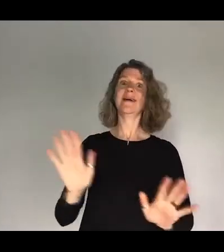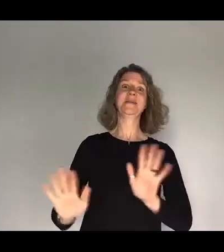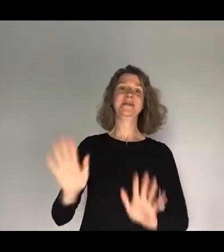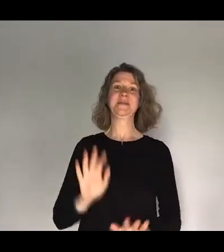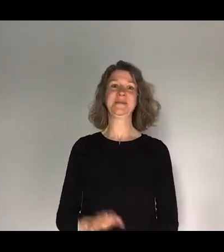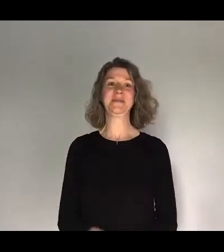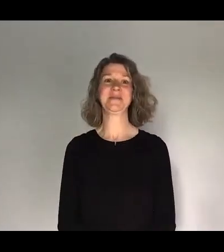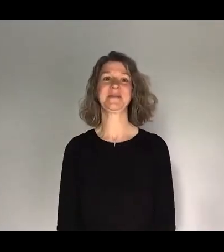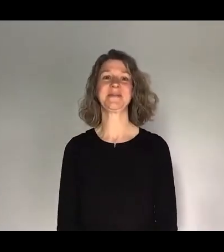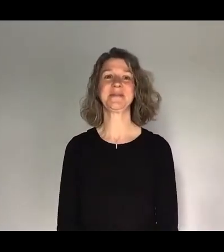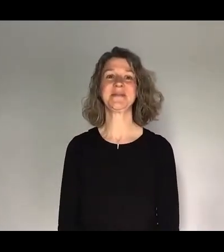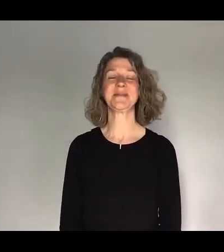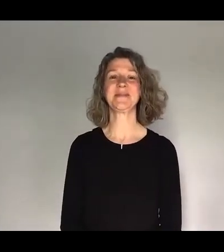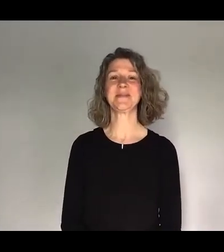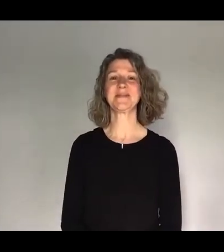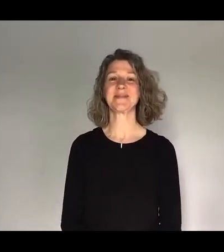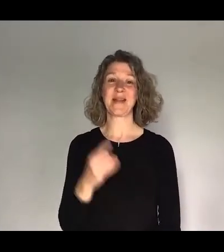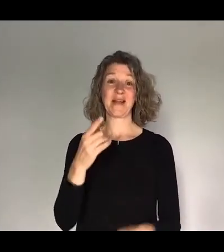It's like... And if you can see the map here, then you can do all this.